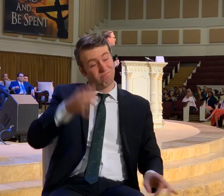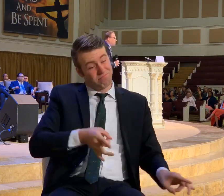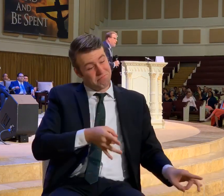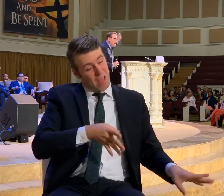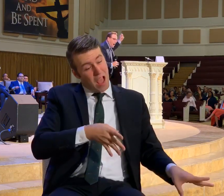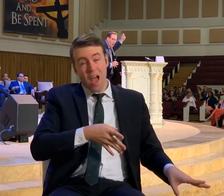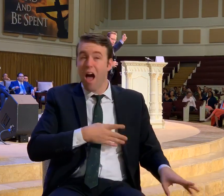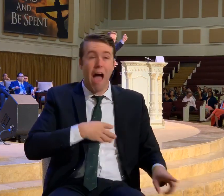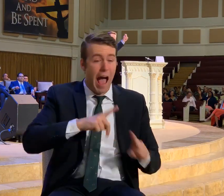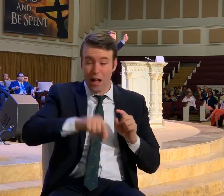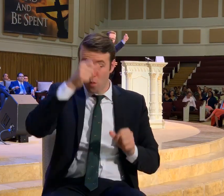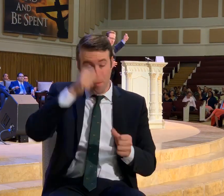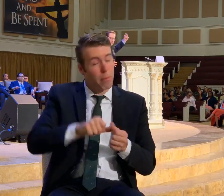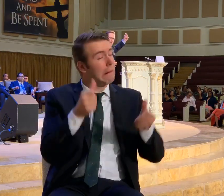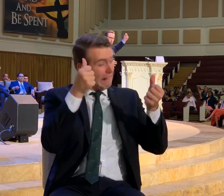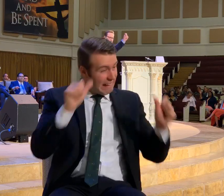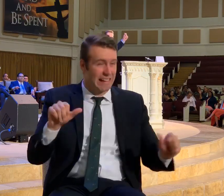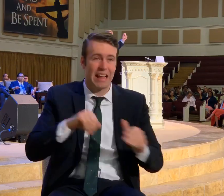a flip of a razor.